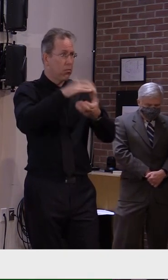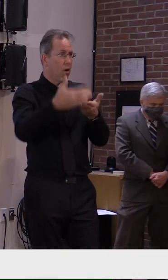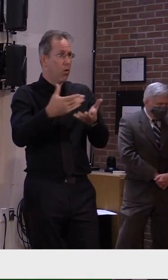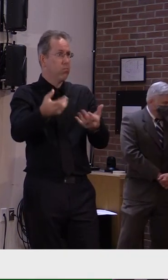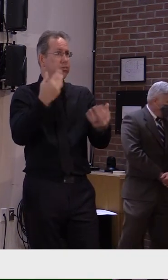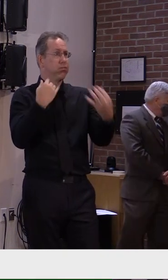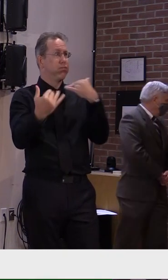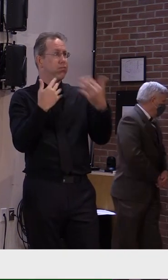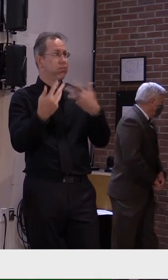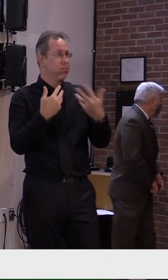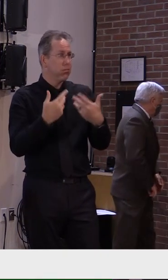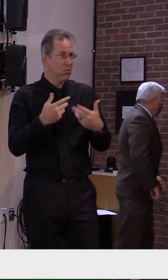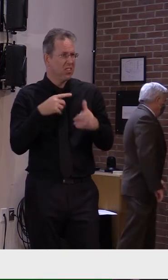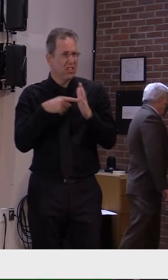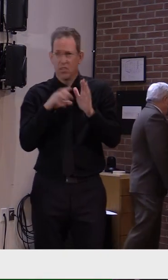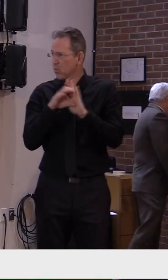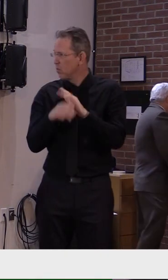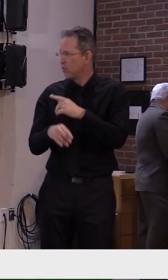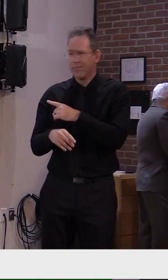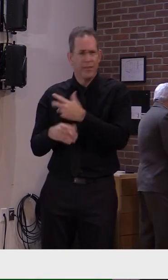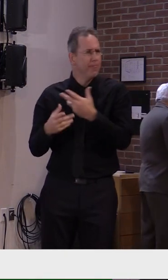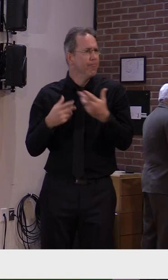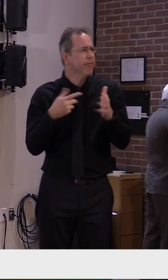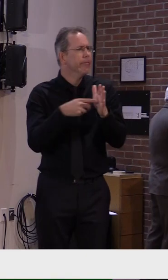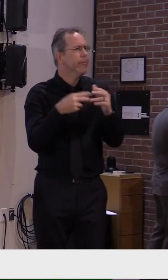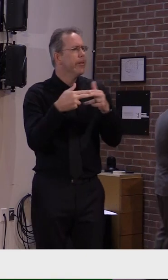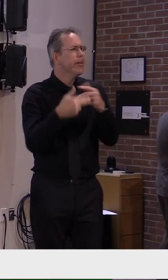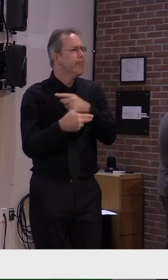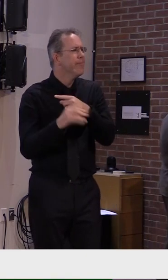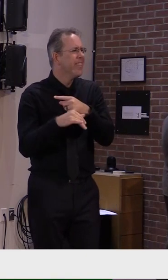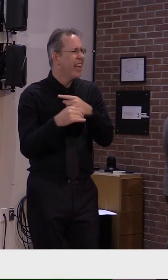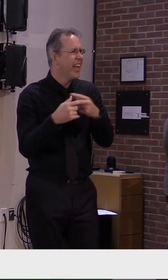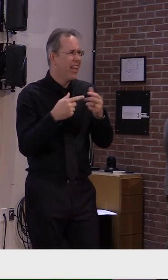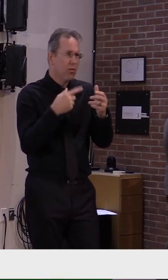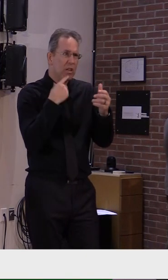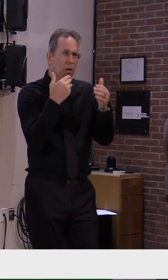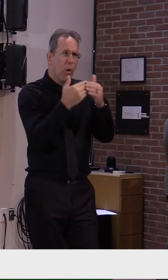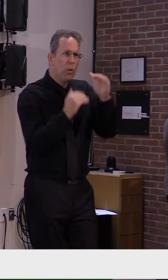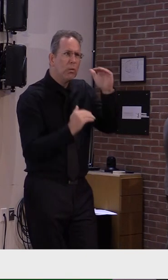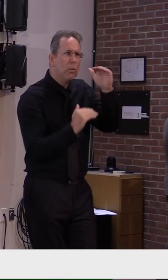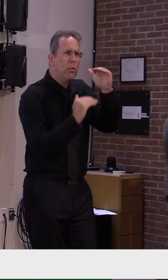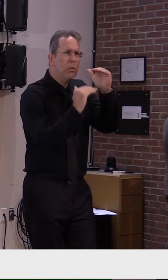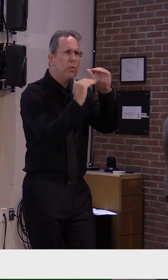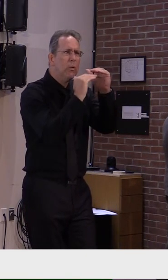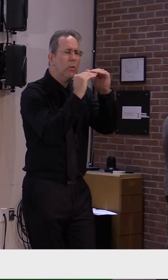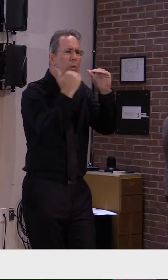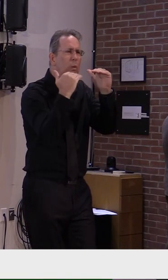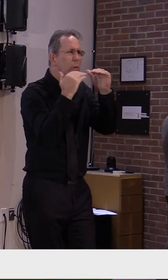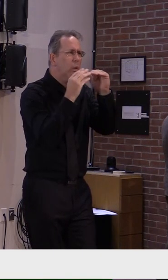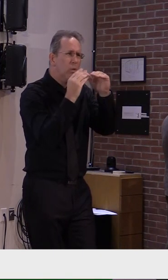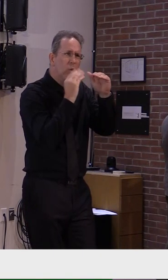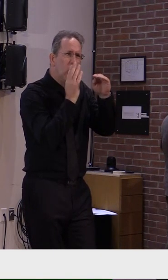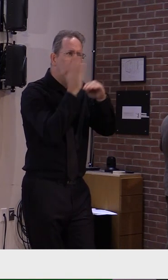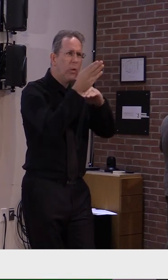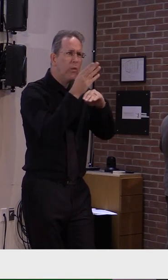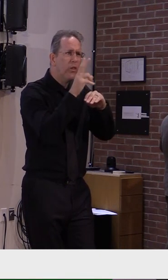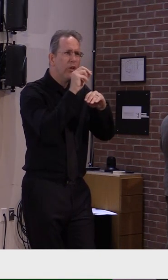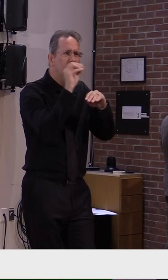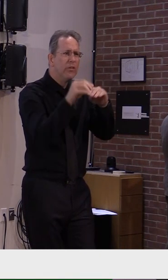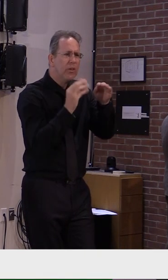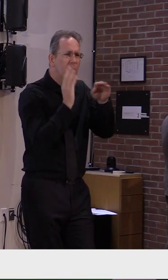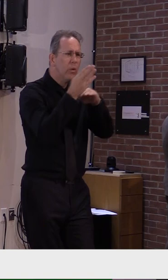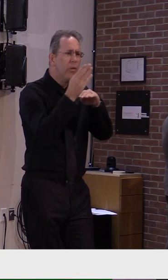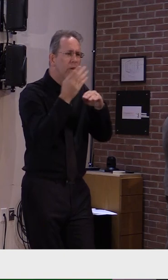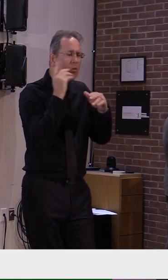is that we are repeatedly close to hitting the open ICU buffer. I mean, I understand that, you know, we're reopening surge